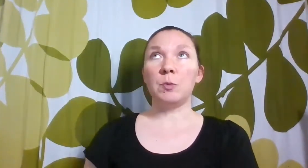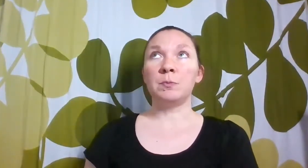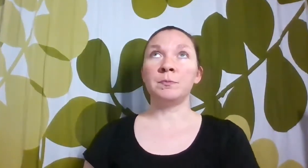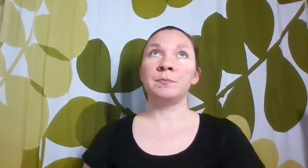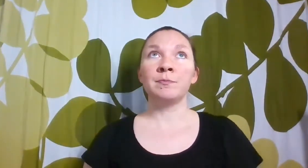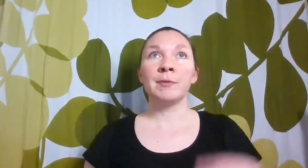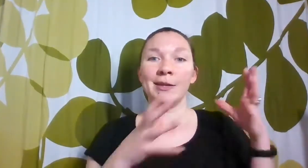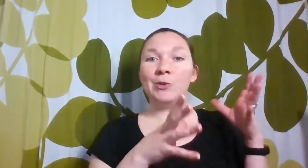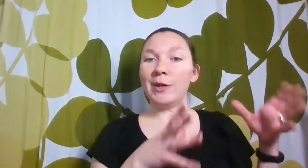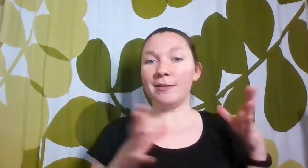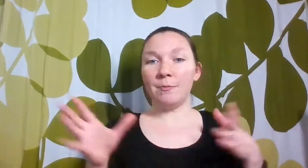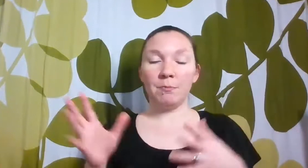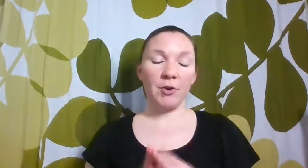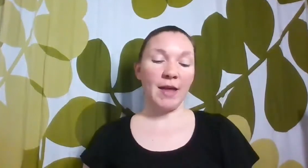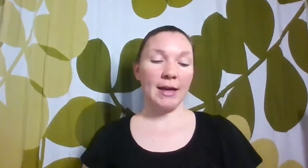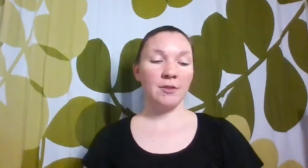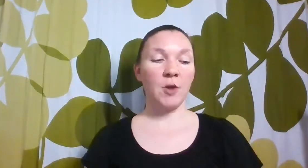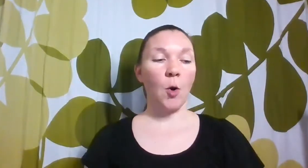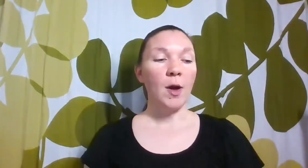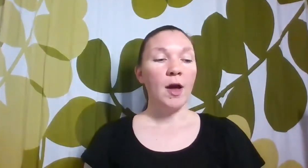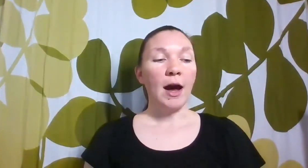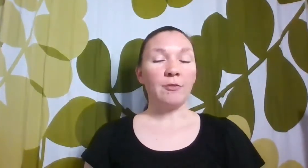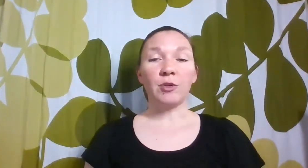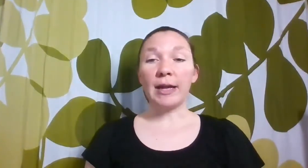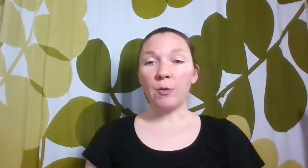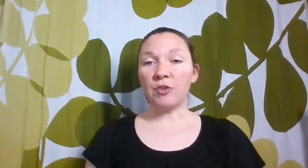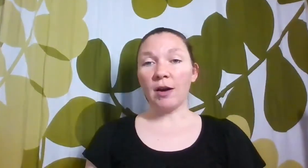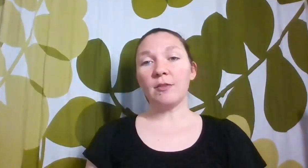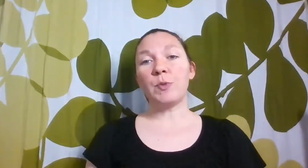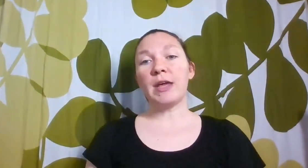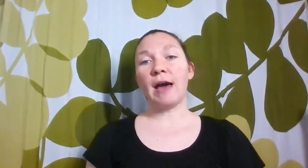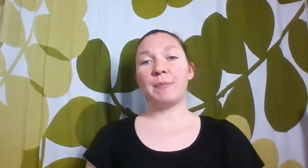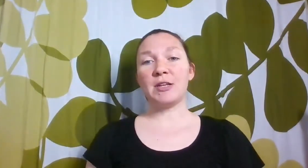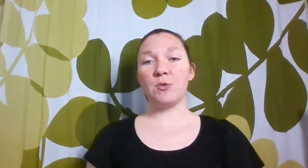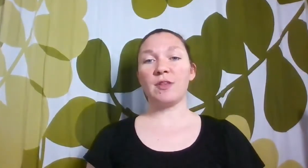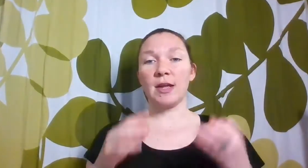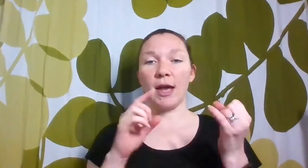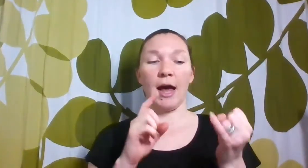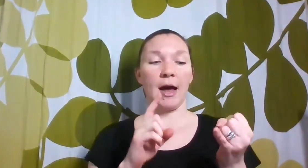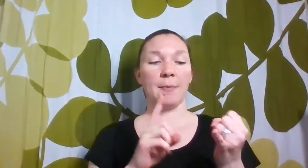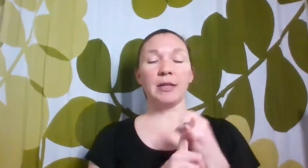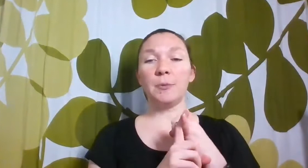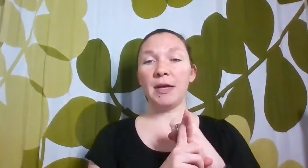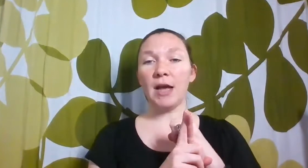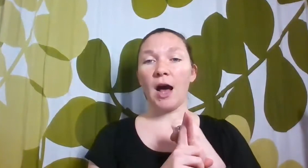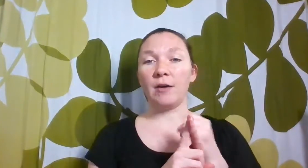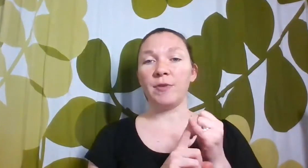unit per se. So for language arts, we have been using a little bit of